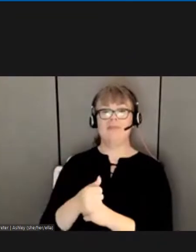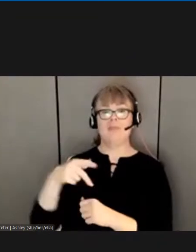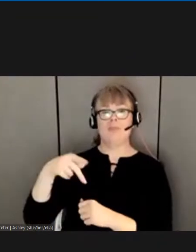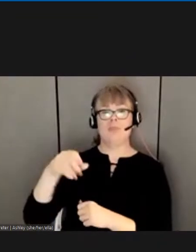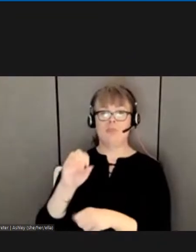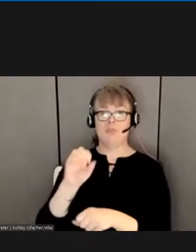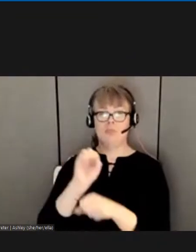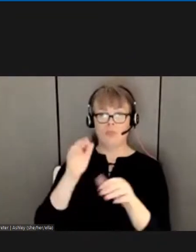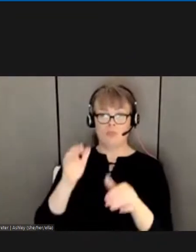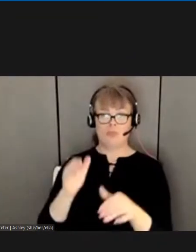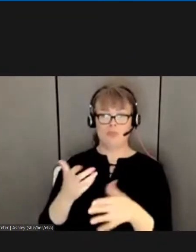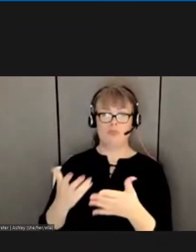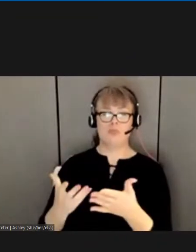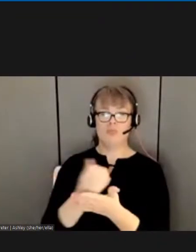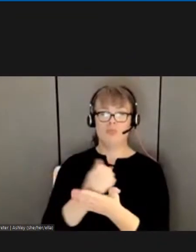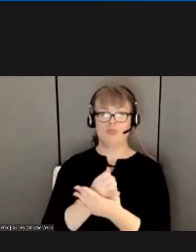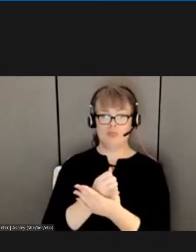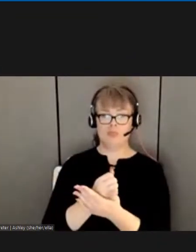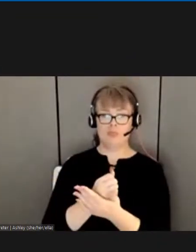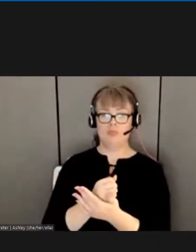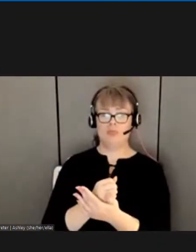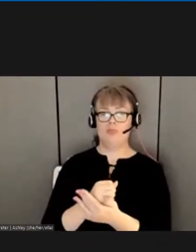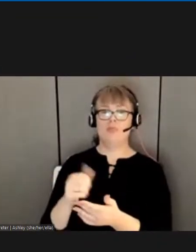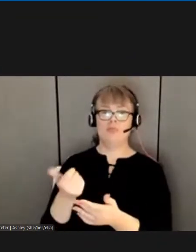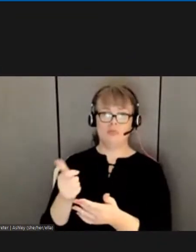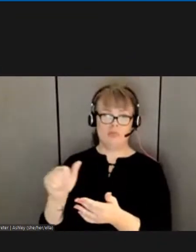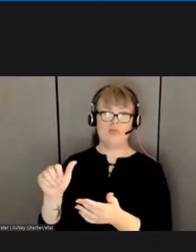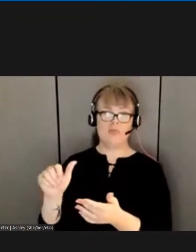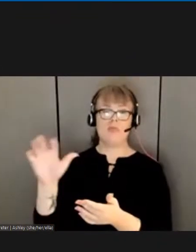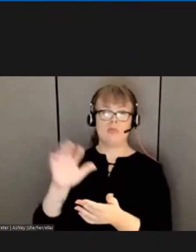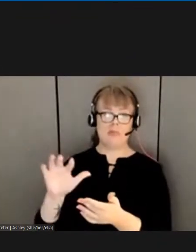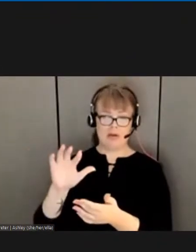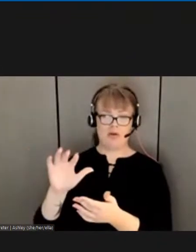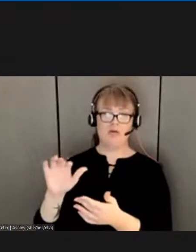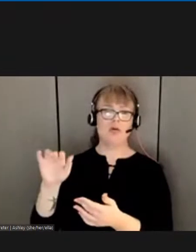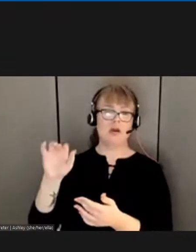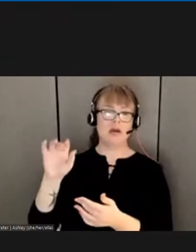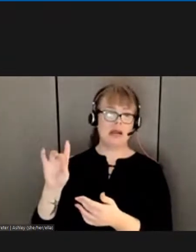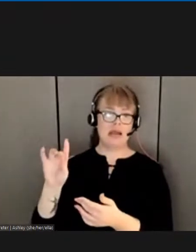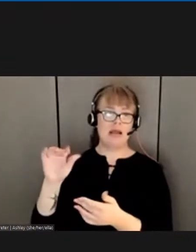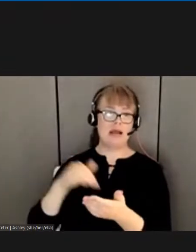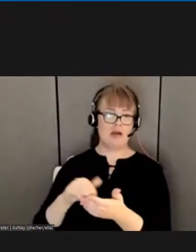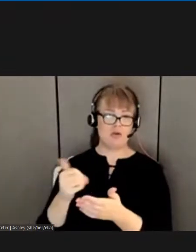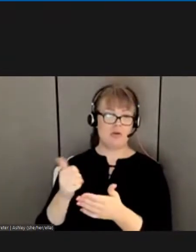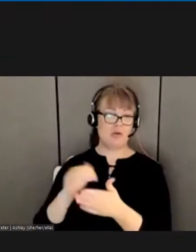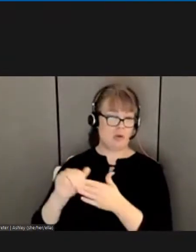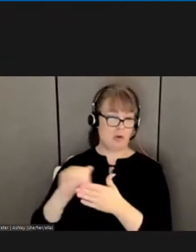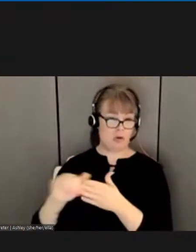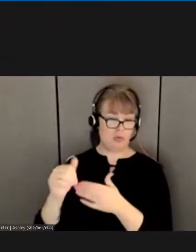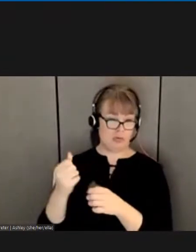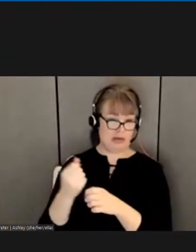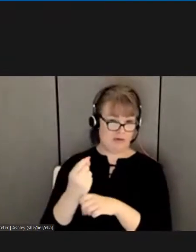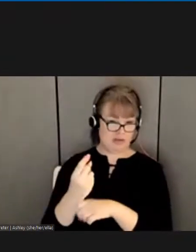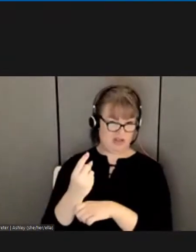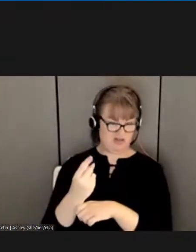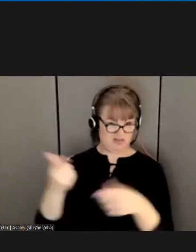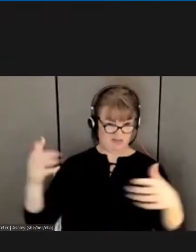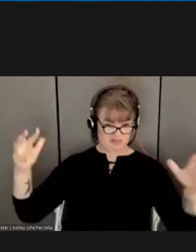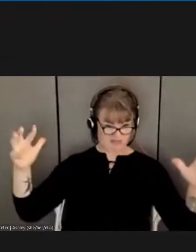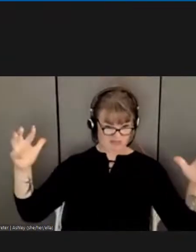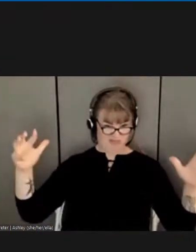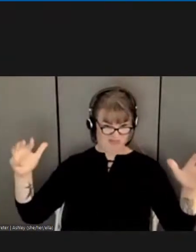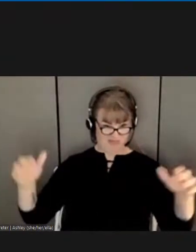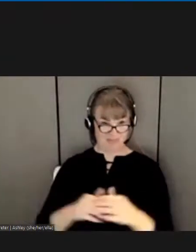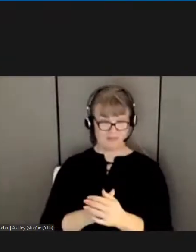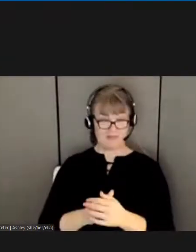a year that was the salary after the postal strike in 1970 they made